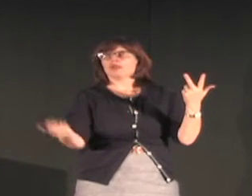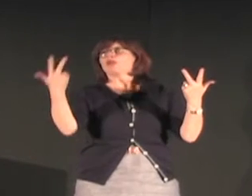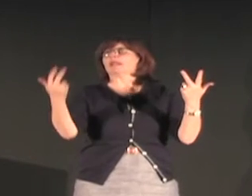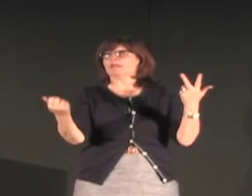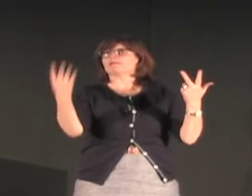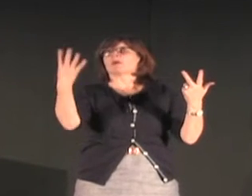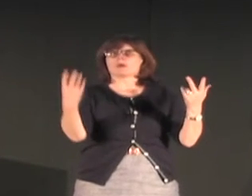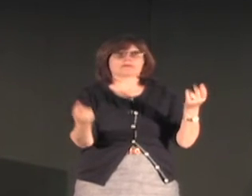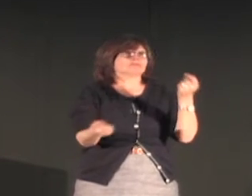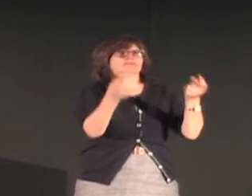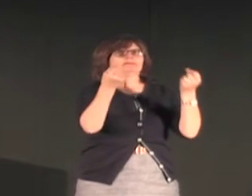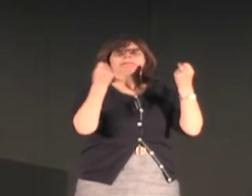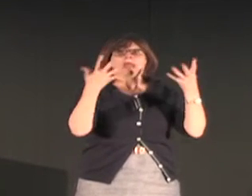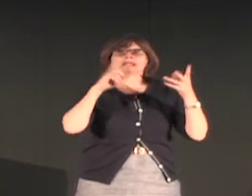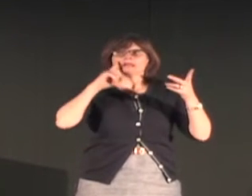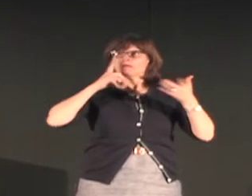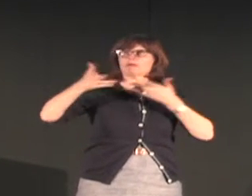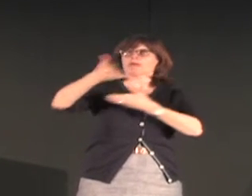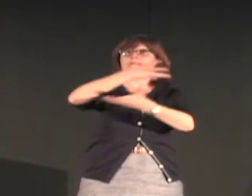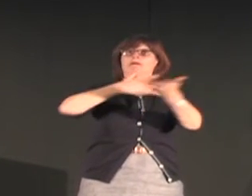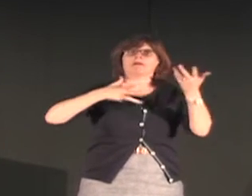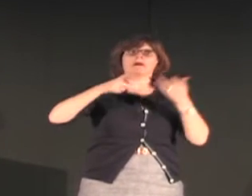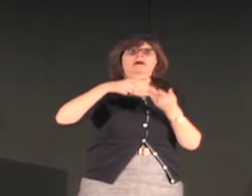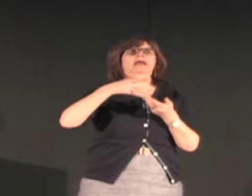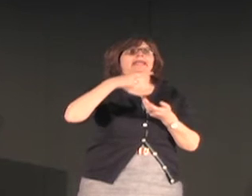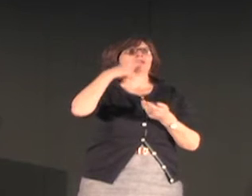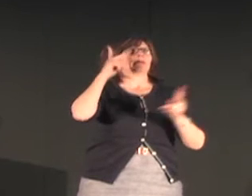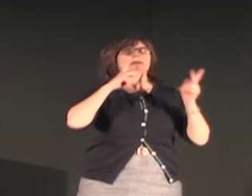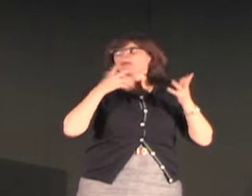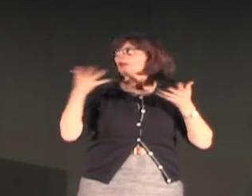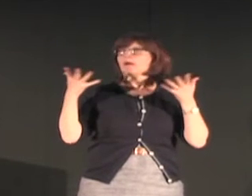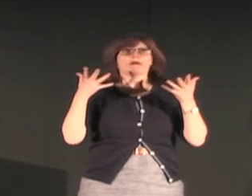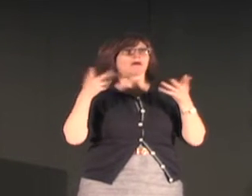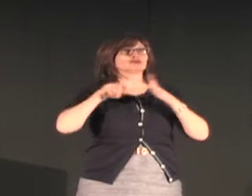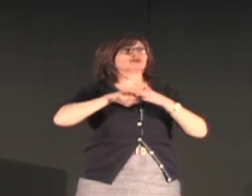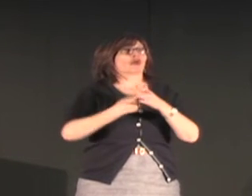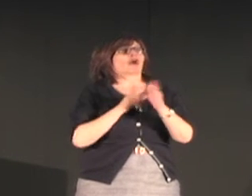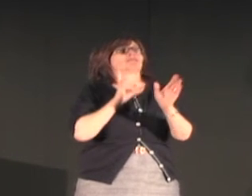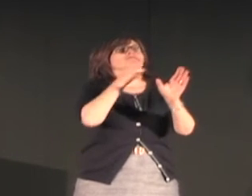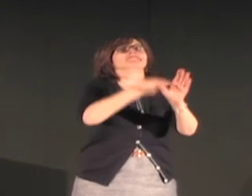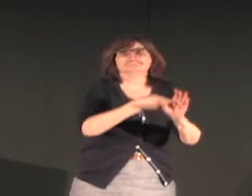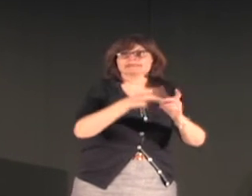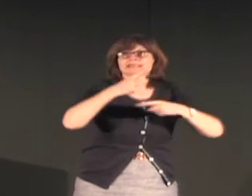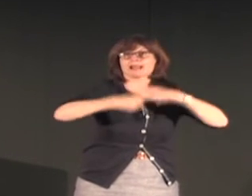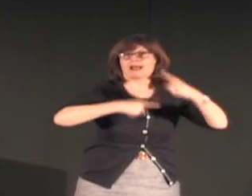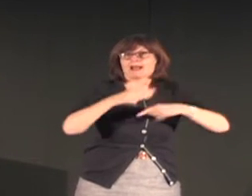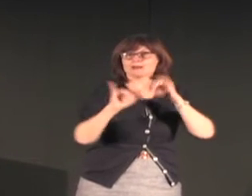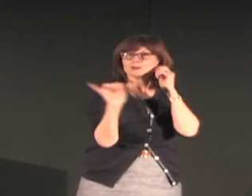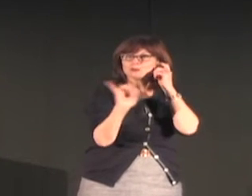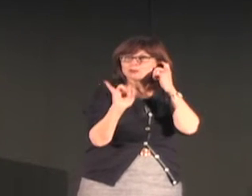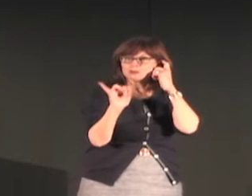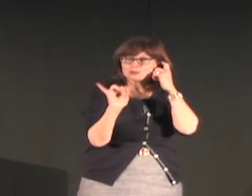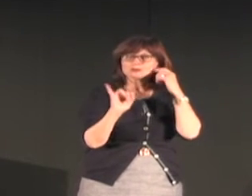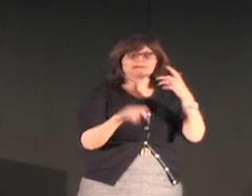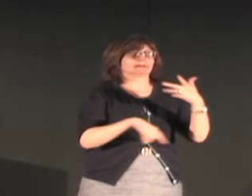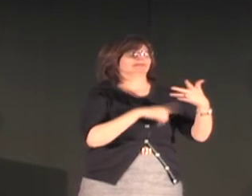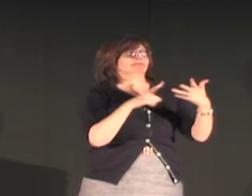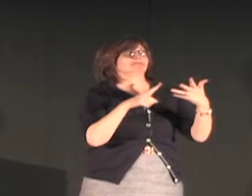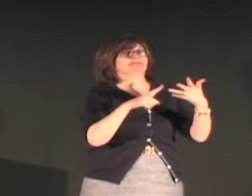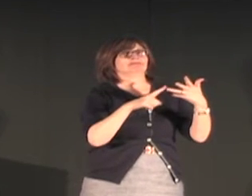community created an environment in which the language could grow and develop and the people who were not left